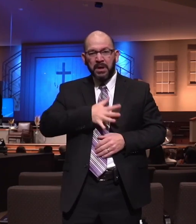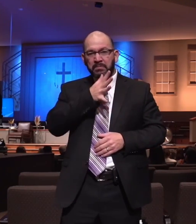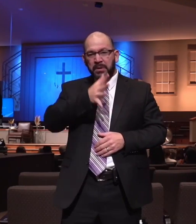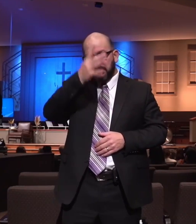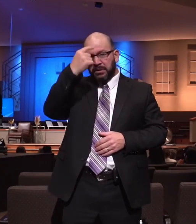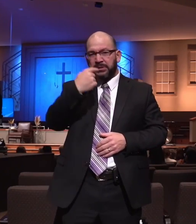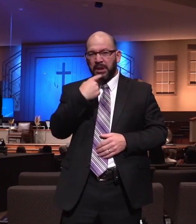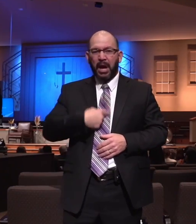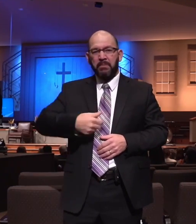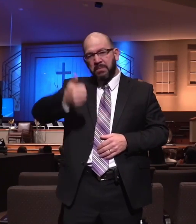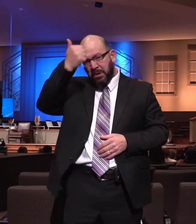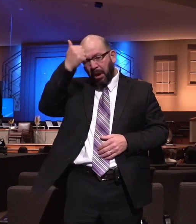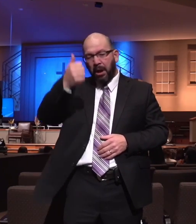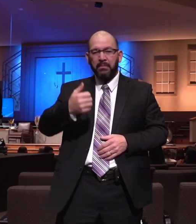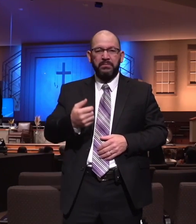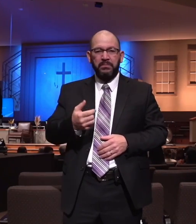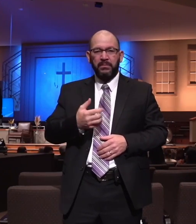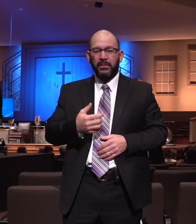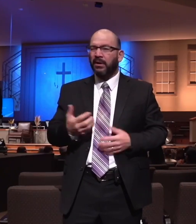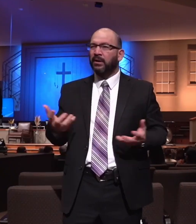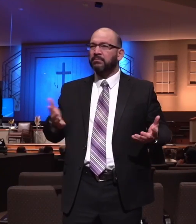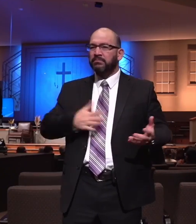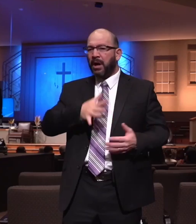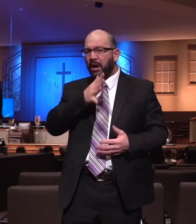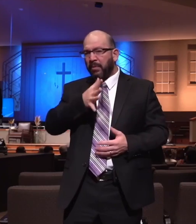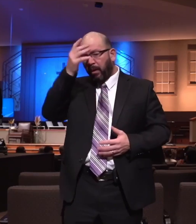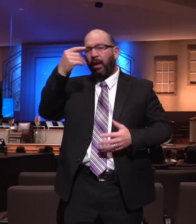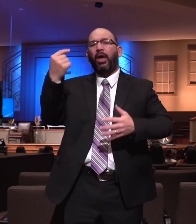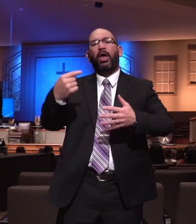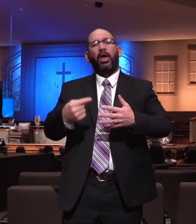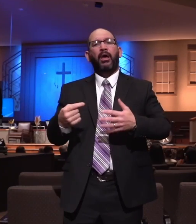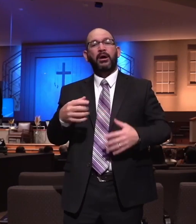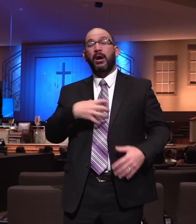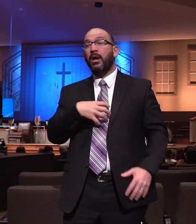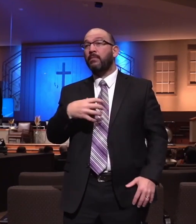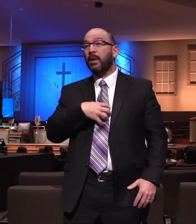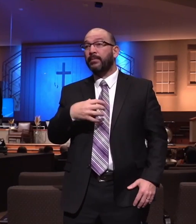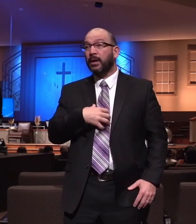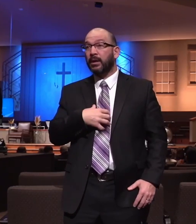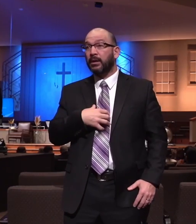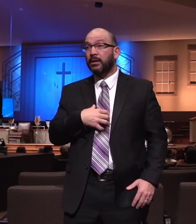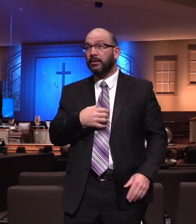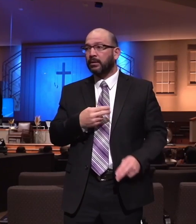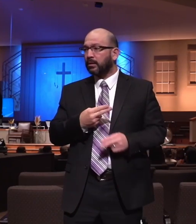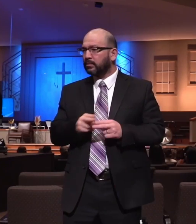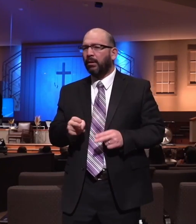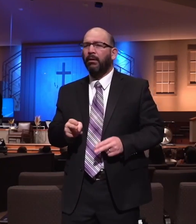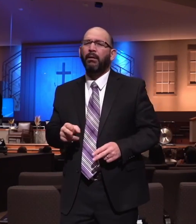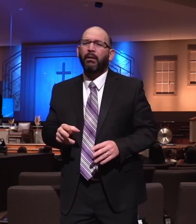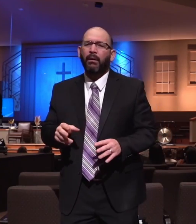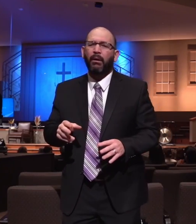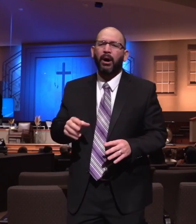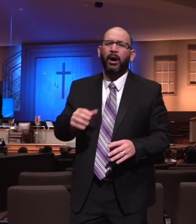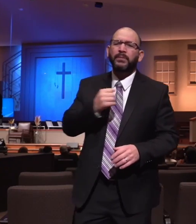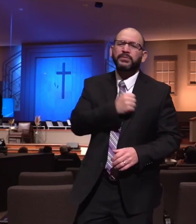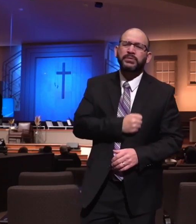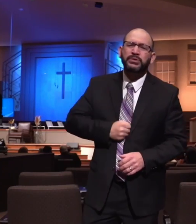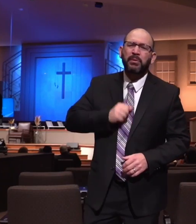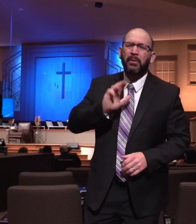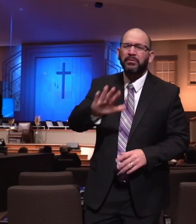that they didn't even want me to come over here. My parents this. My parents say that pretty soon this other family over here is like, oh, we're so sorry your family is so strict. Here, you